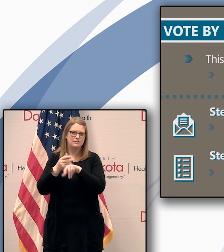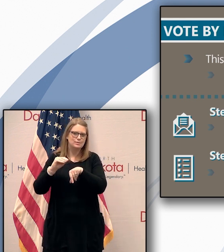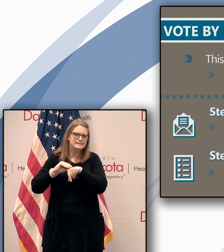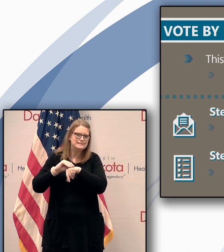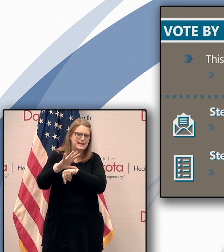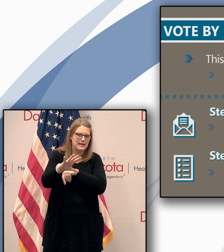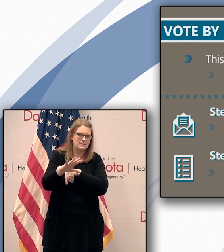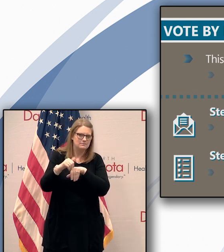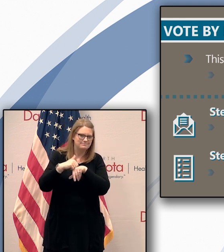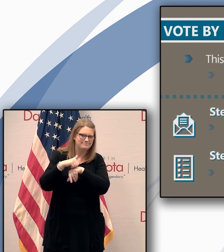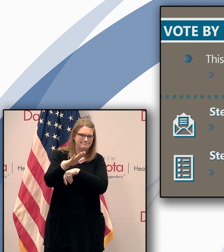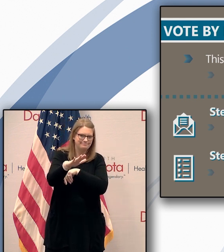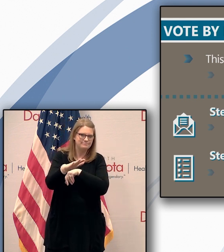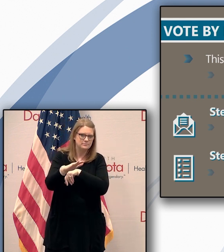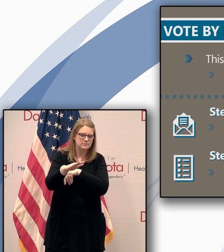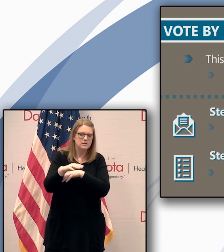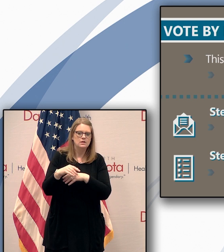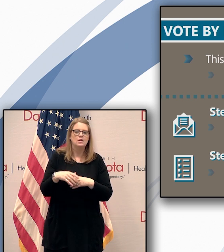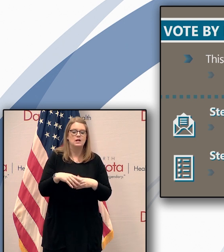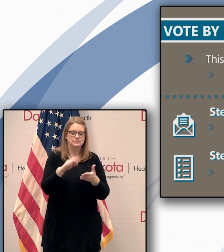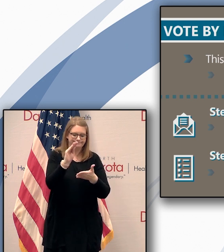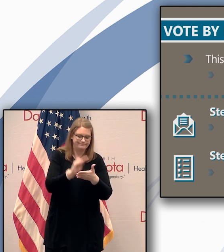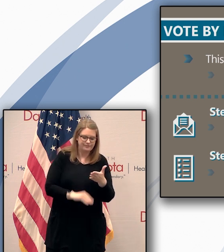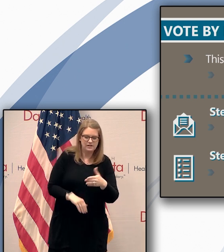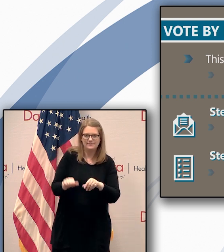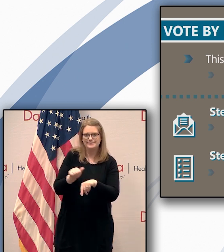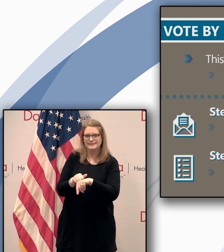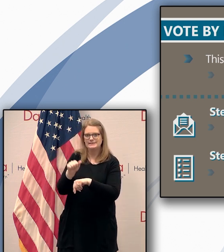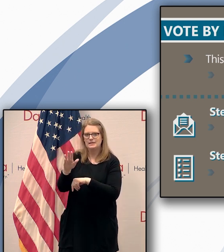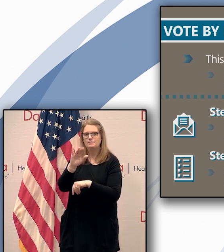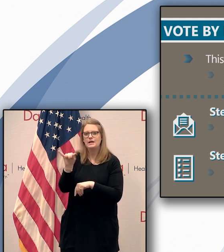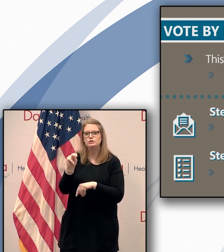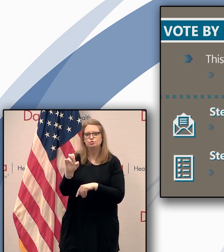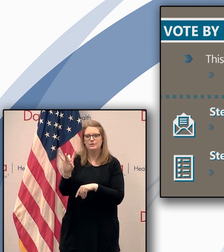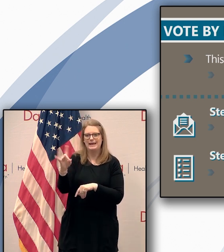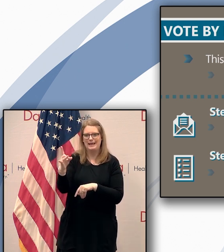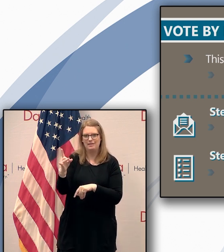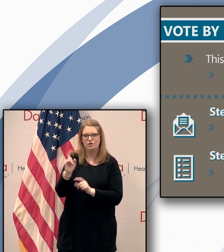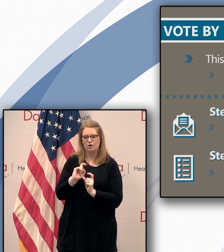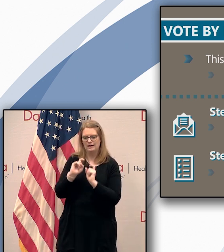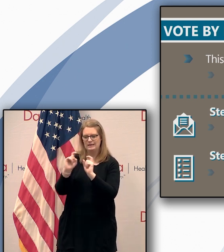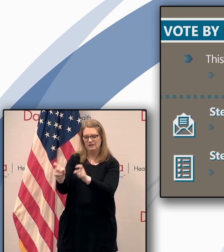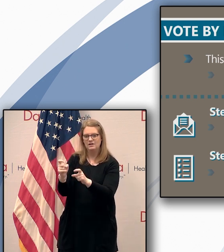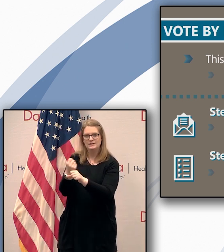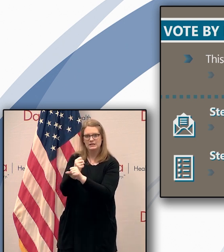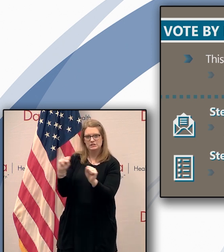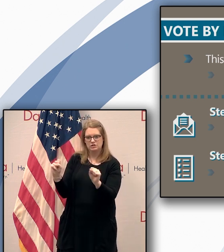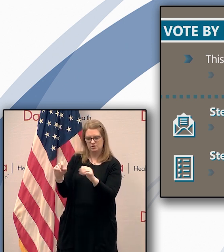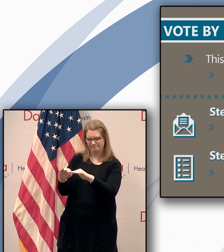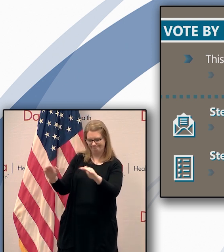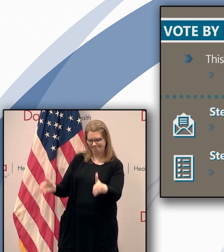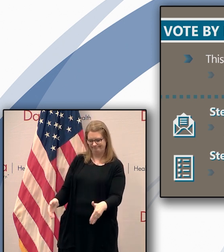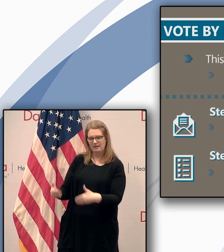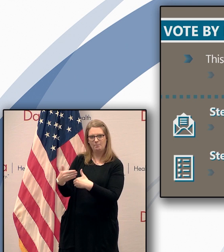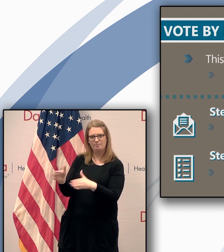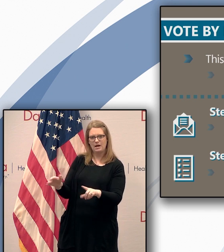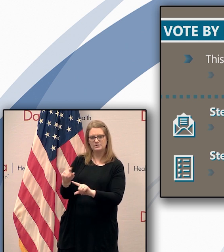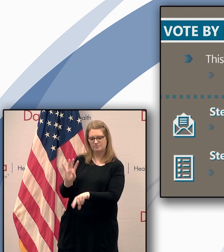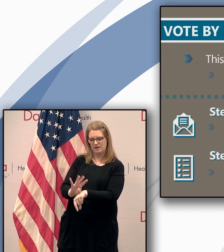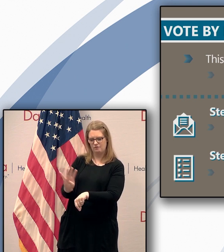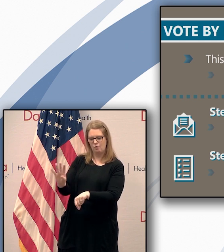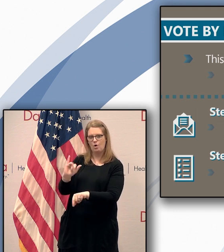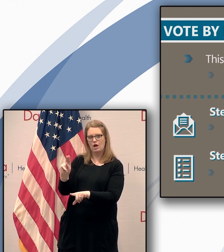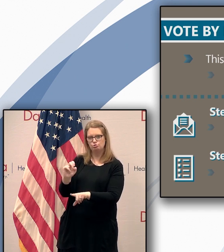must be then returned by mail to your county auditor by June 8th or delivered to the county secure ballot drop box by 4 p.m. on June